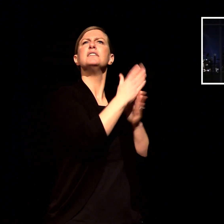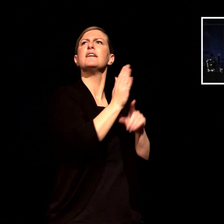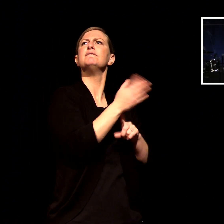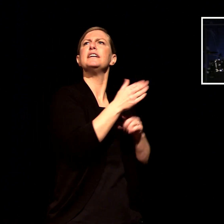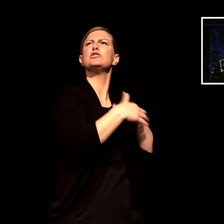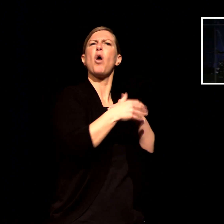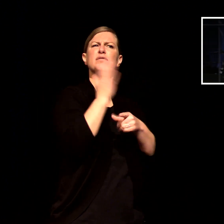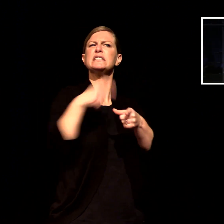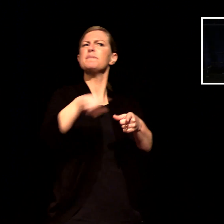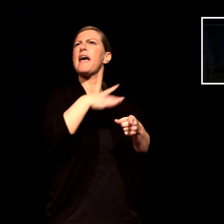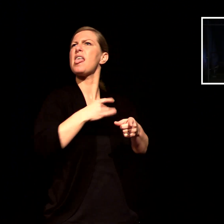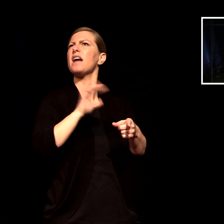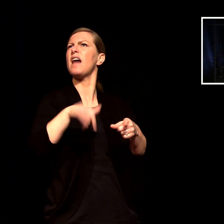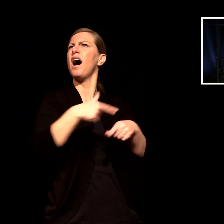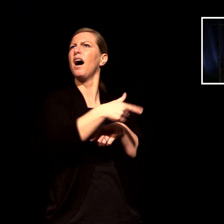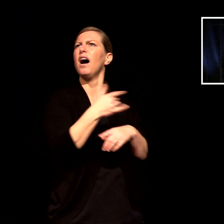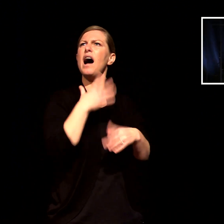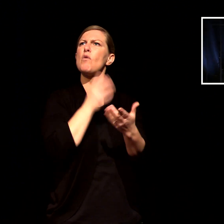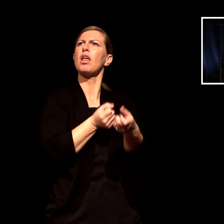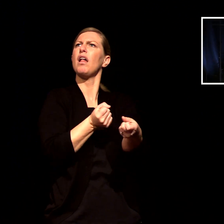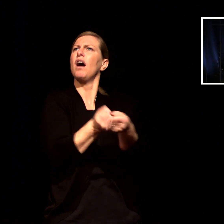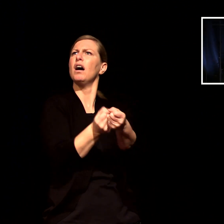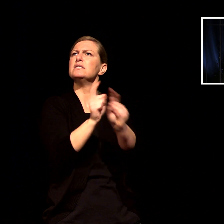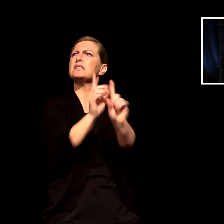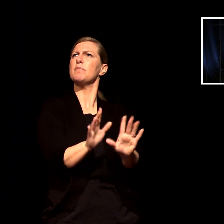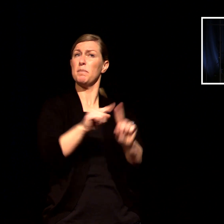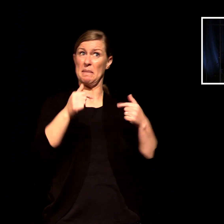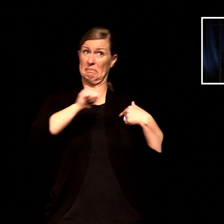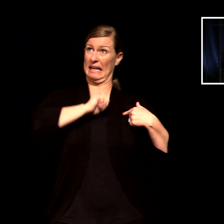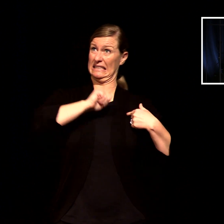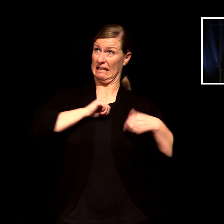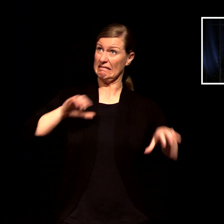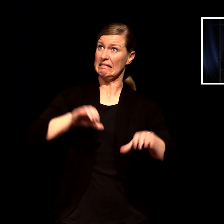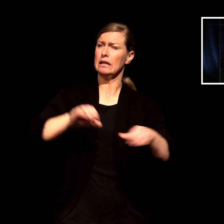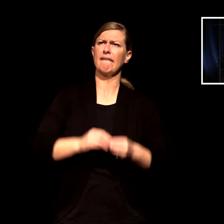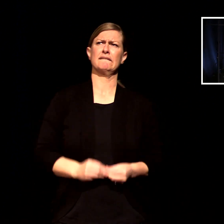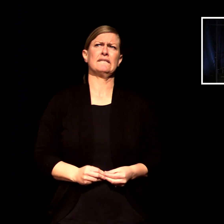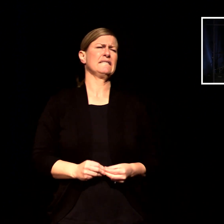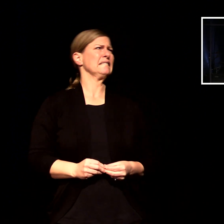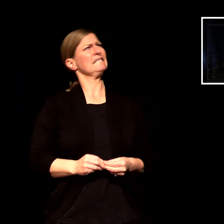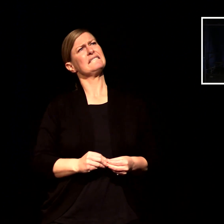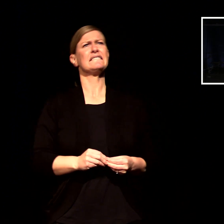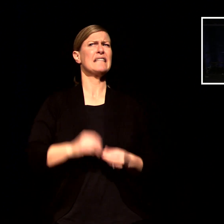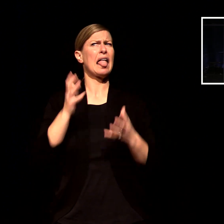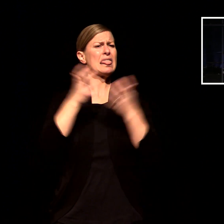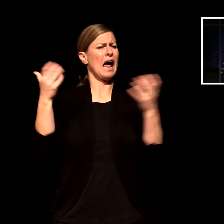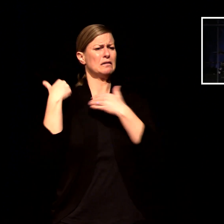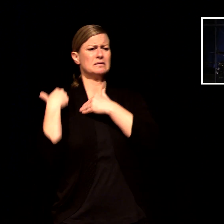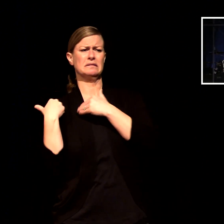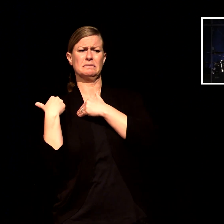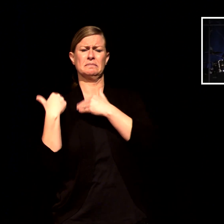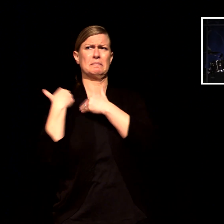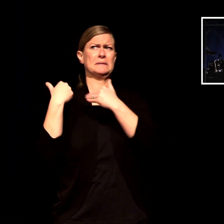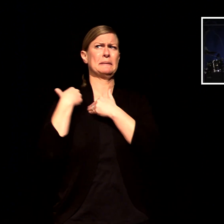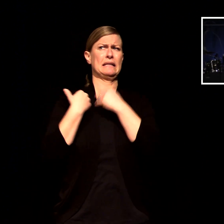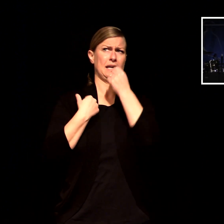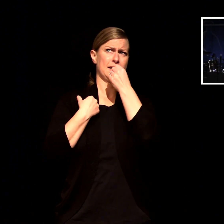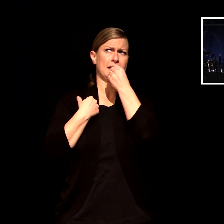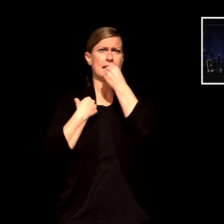do we ever feel that way like man that's a lot of responsibility and i hope that's not on my shoulders but here's the thing